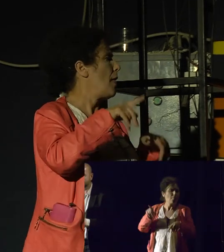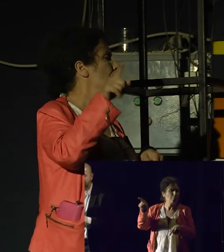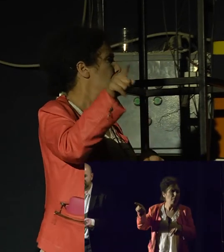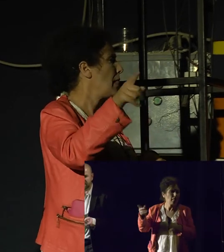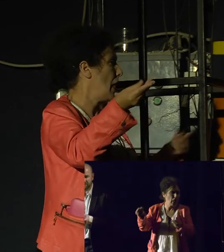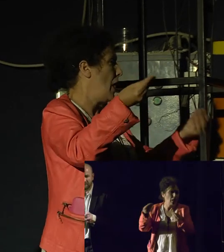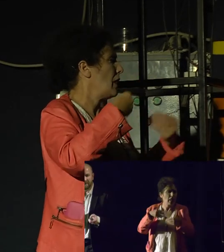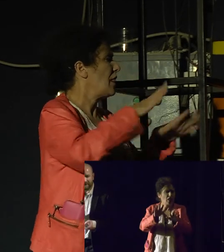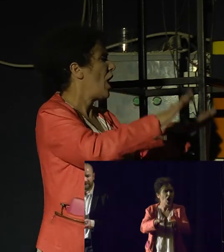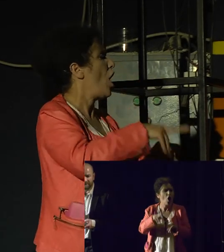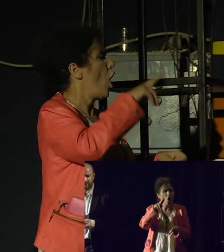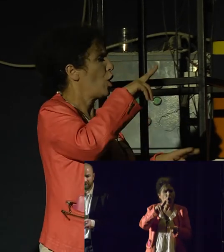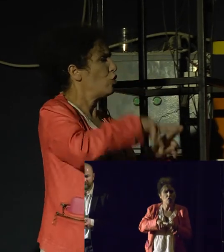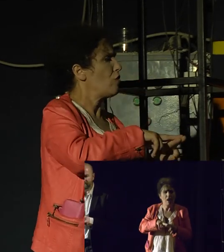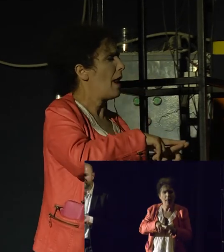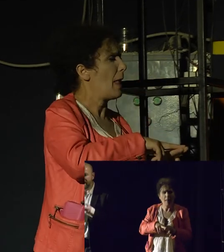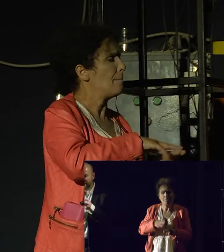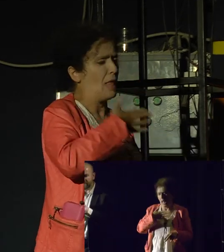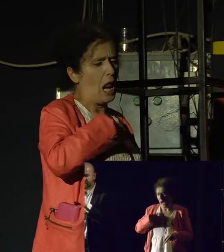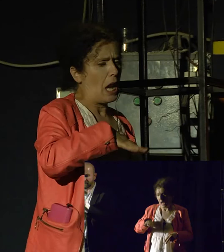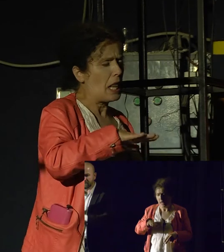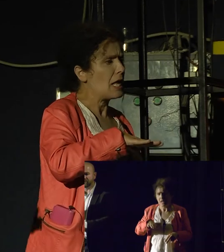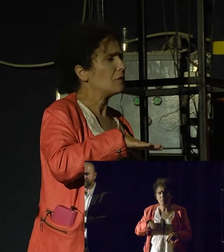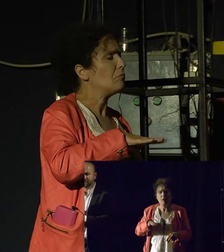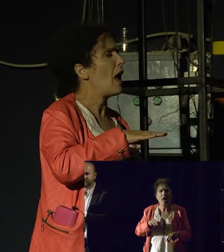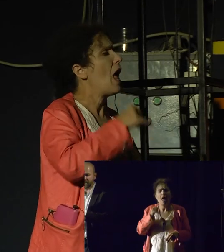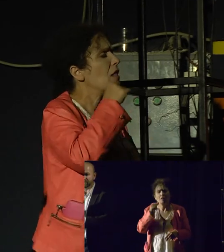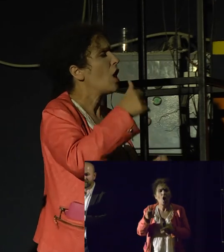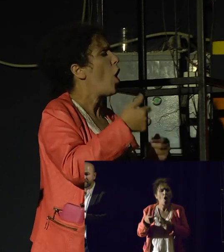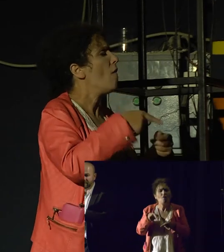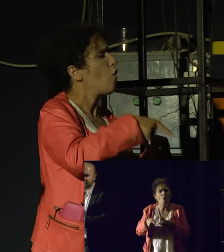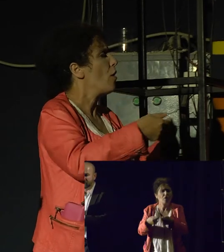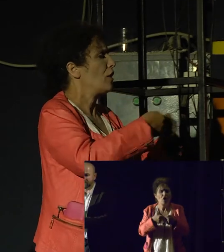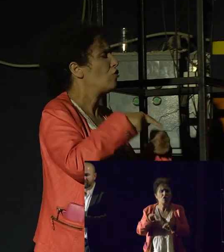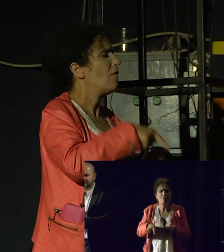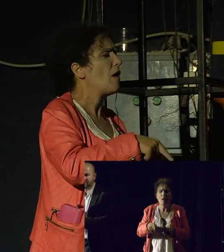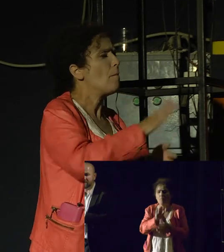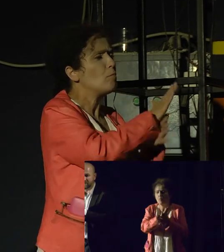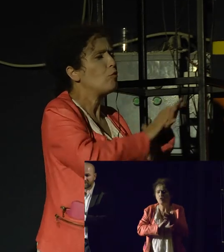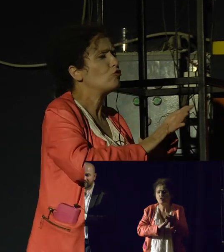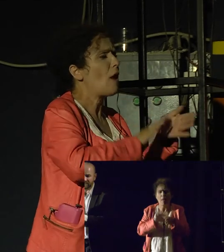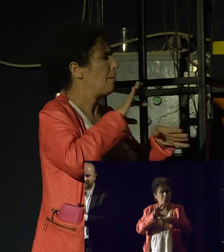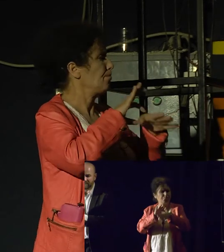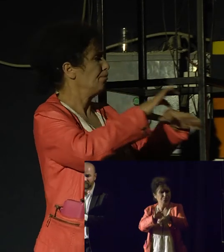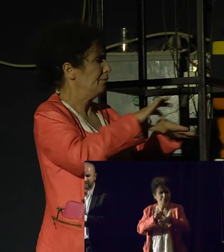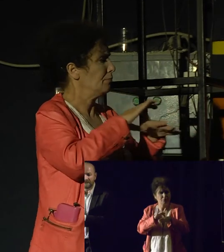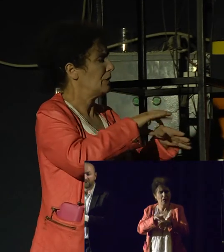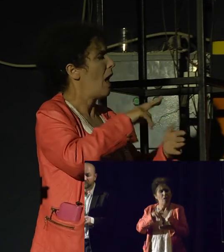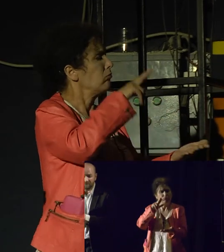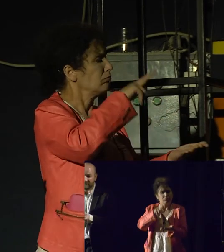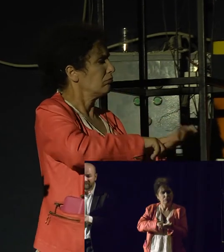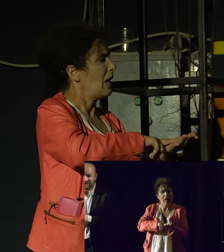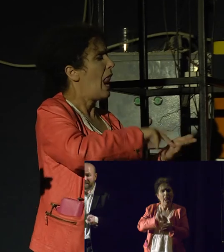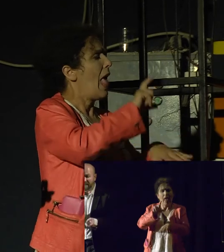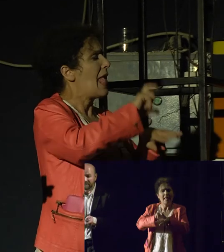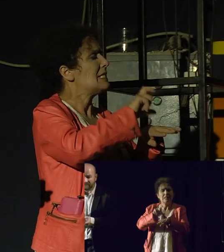anti-choice organization in this country. And then they started the process of ratifying the Istanbul Convention on gender-based violence. Now,